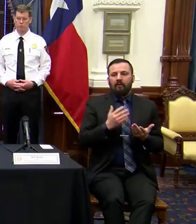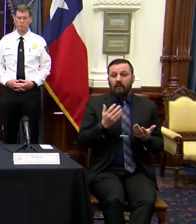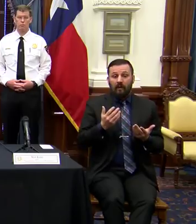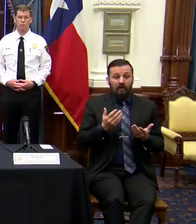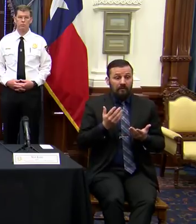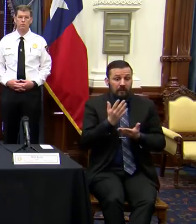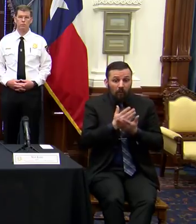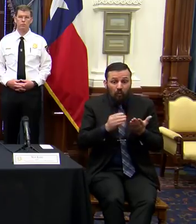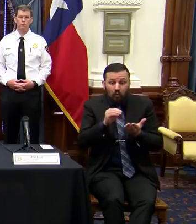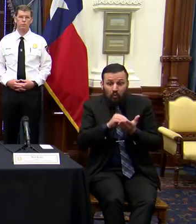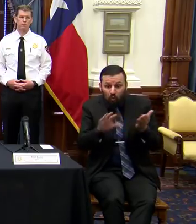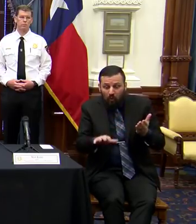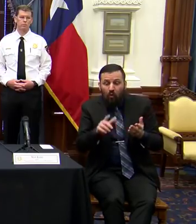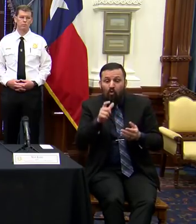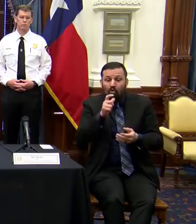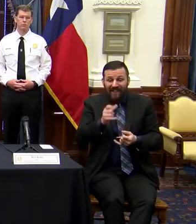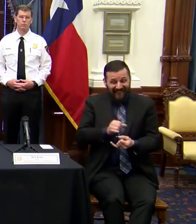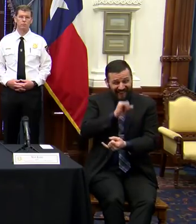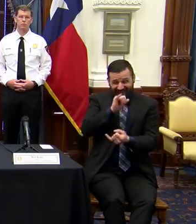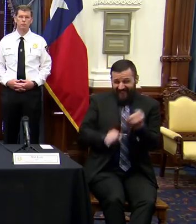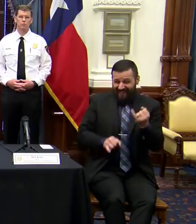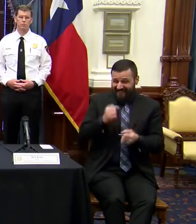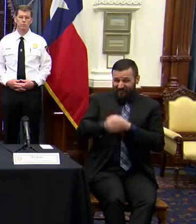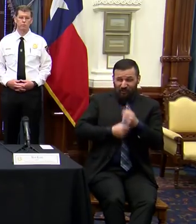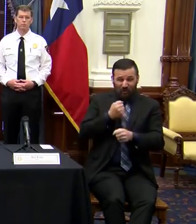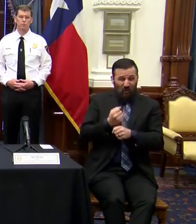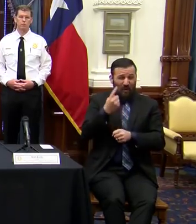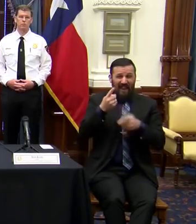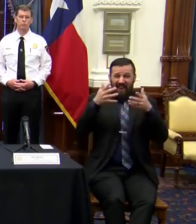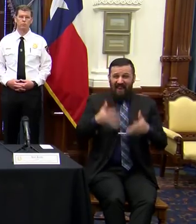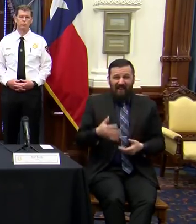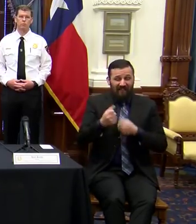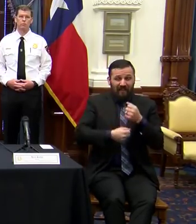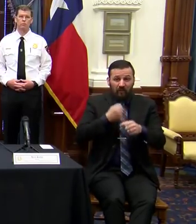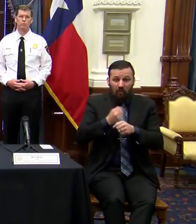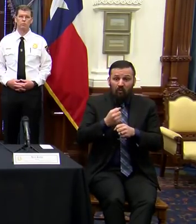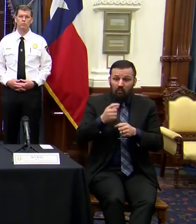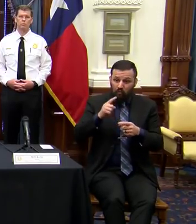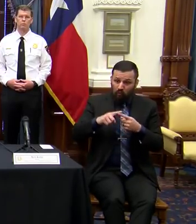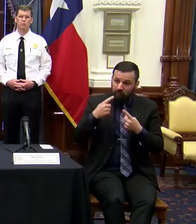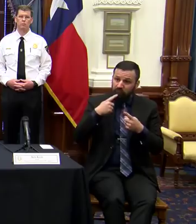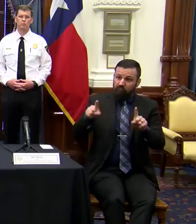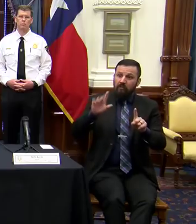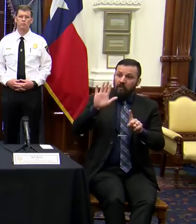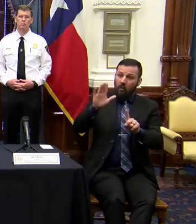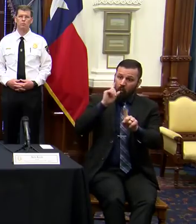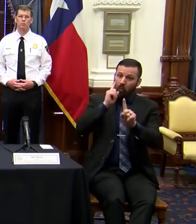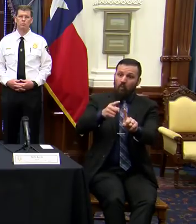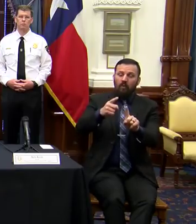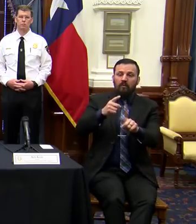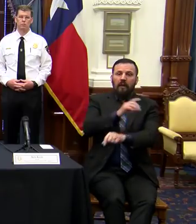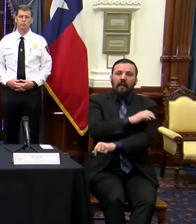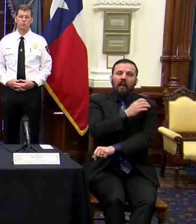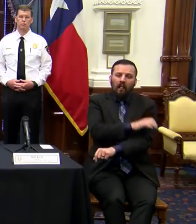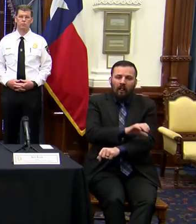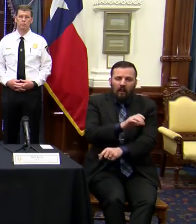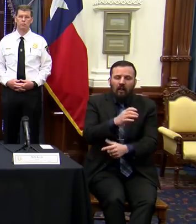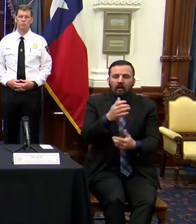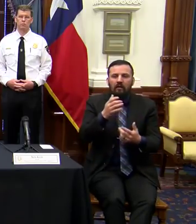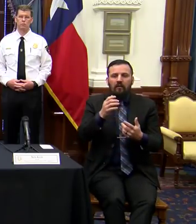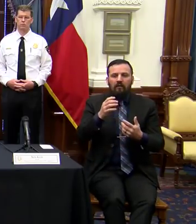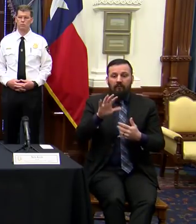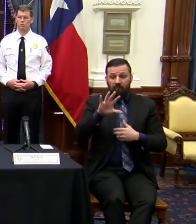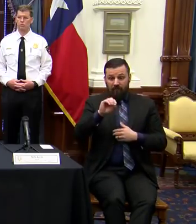students in their final year of nursing school to meet their clinical objectives by exceeding the 50%